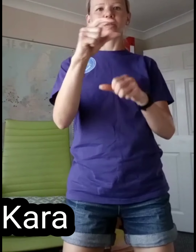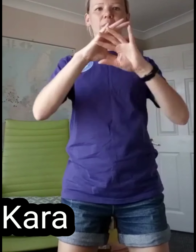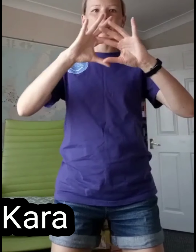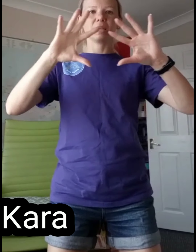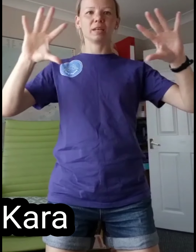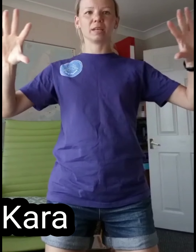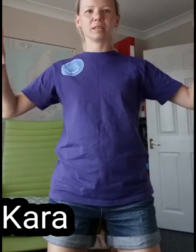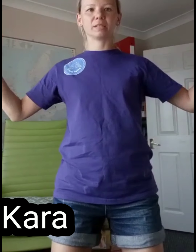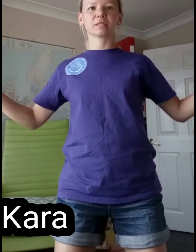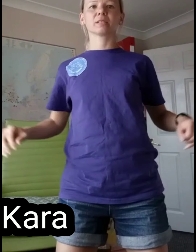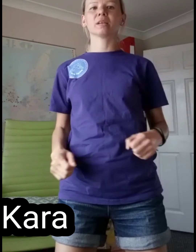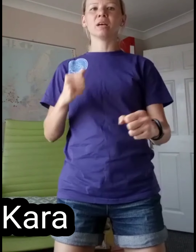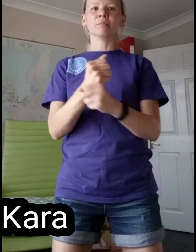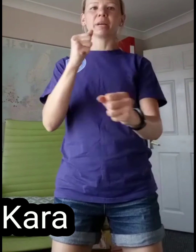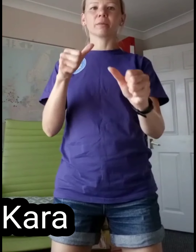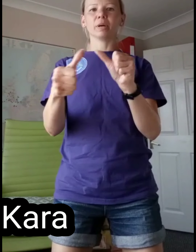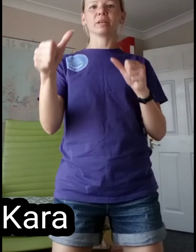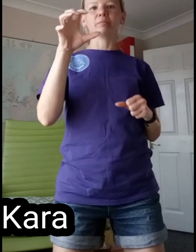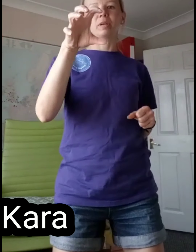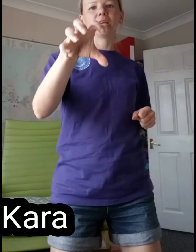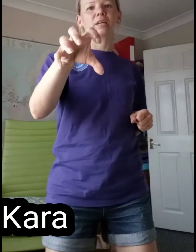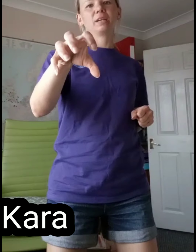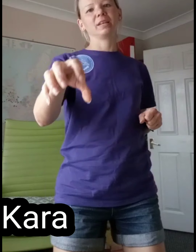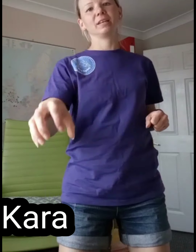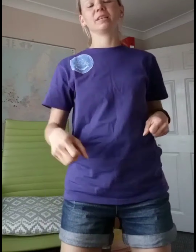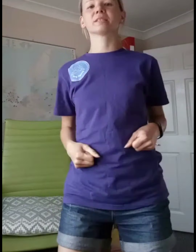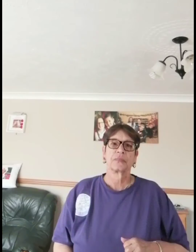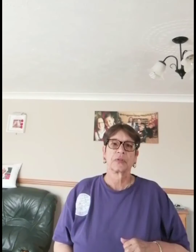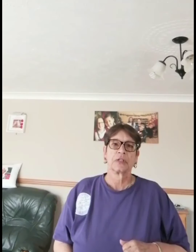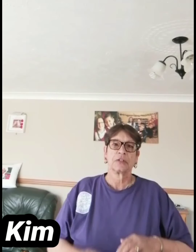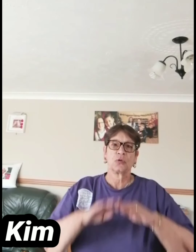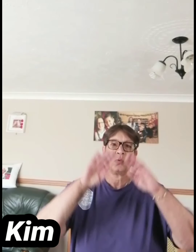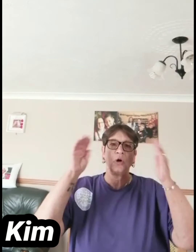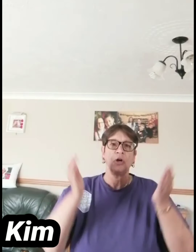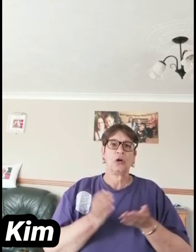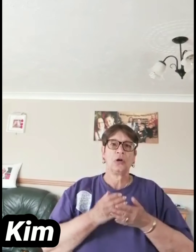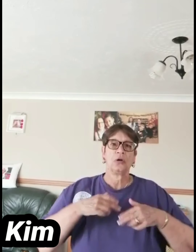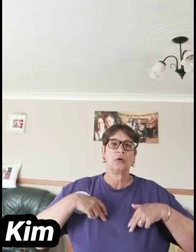space, make a better place Heal the world,